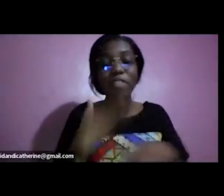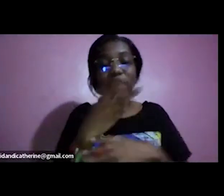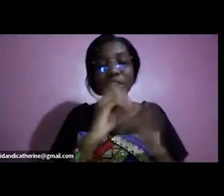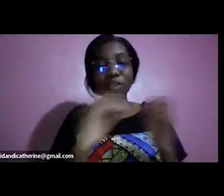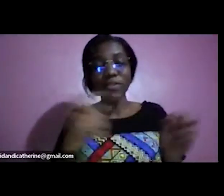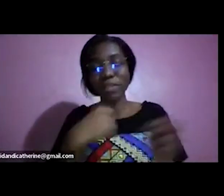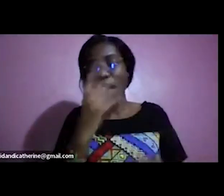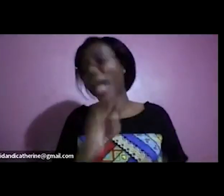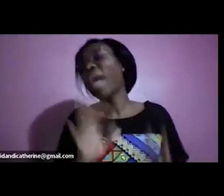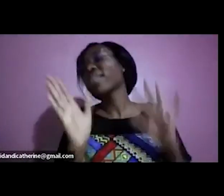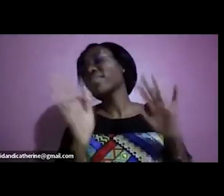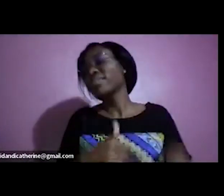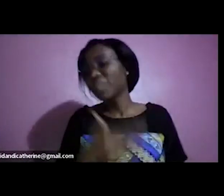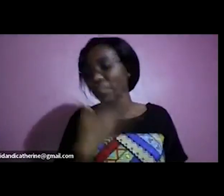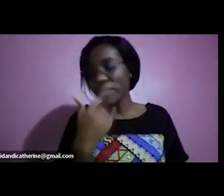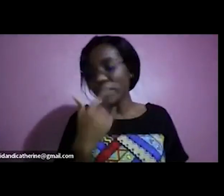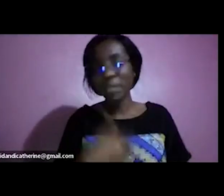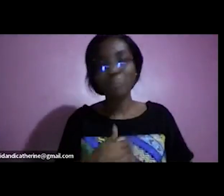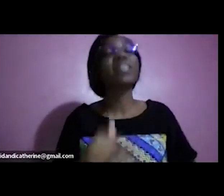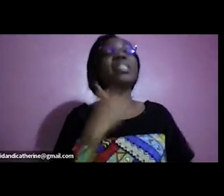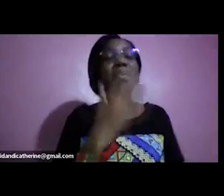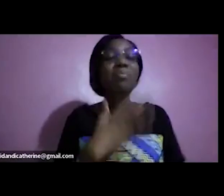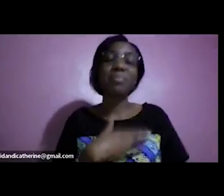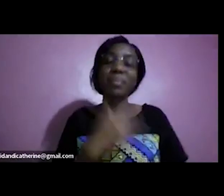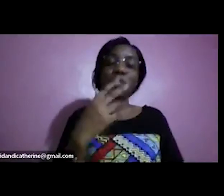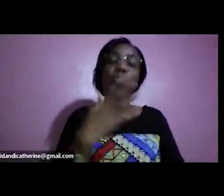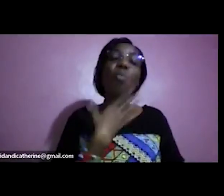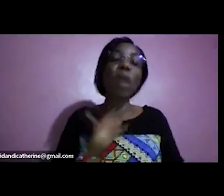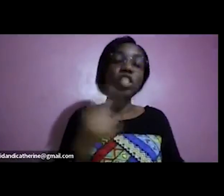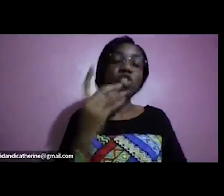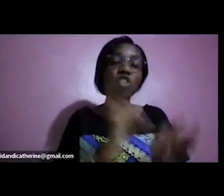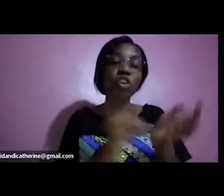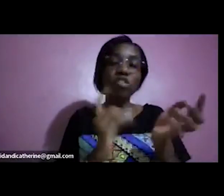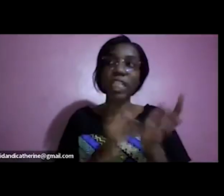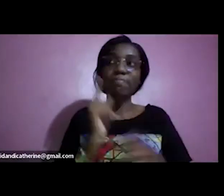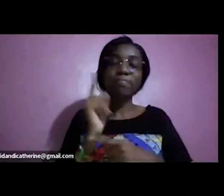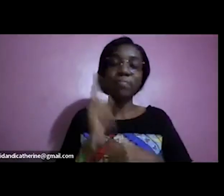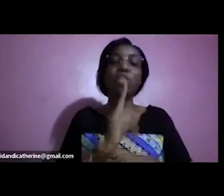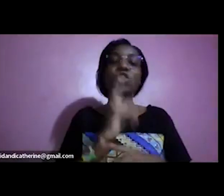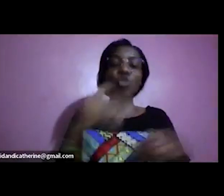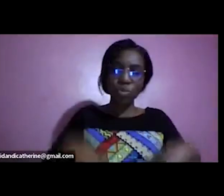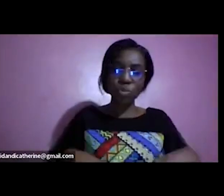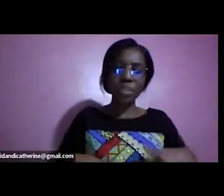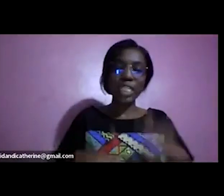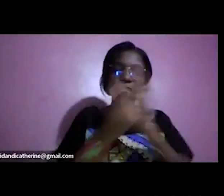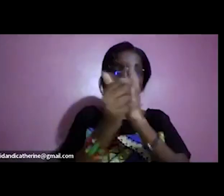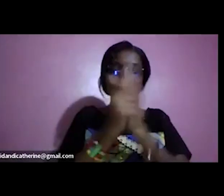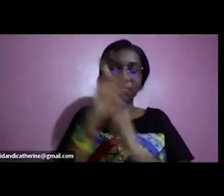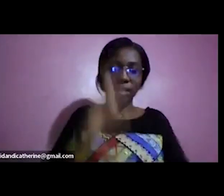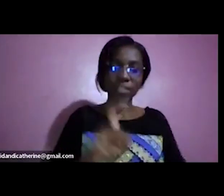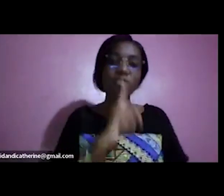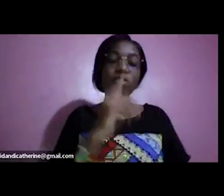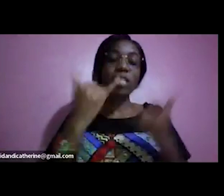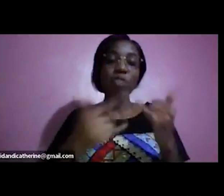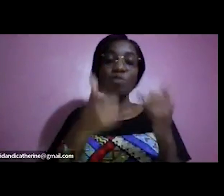if i'm not seeing that doctor so work on your young professionals work on your skill right now here grace you have called me i'm from